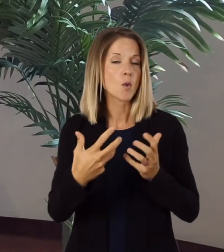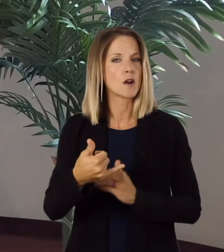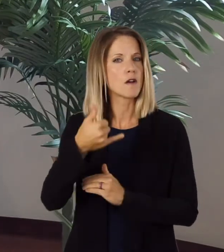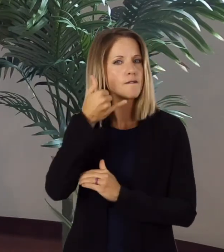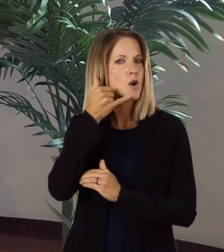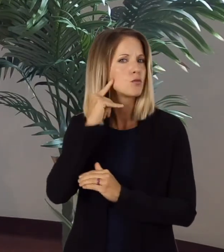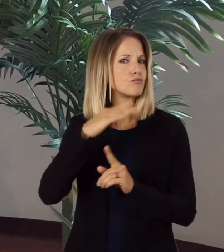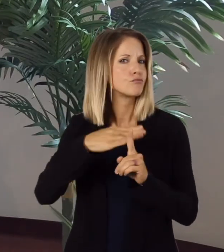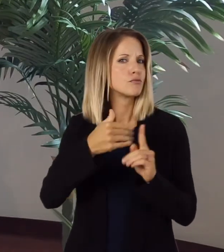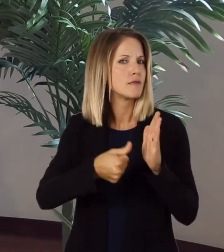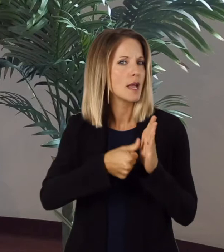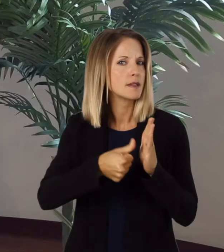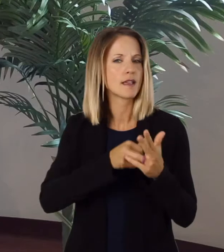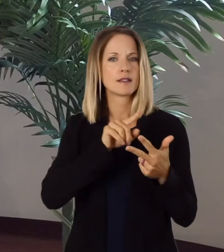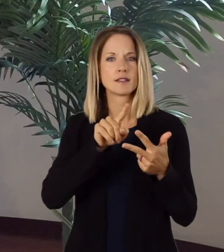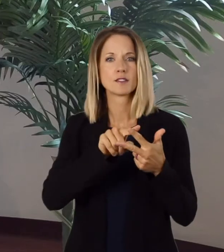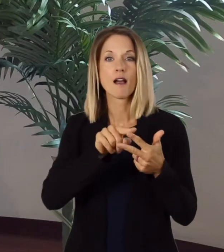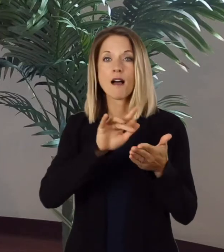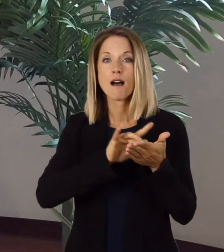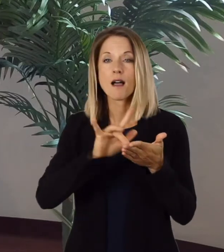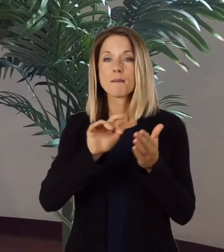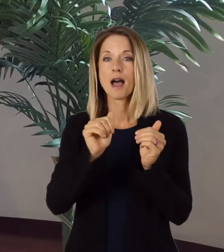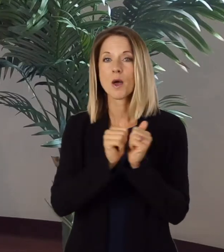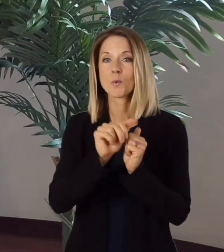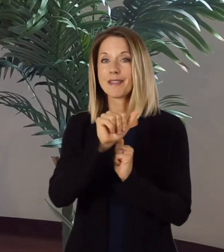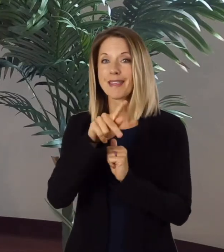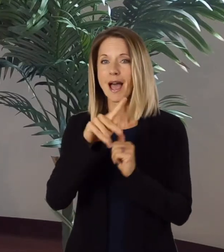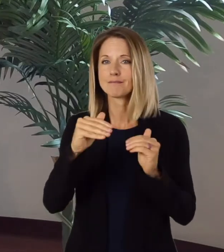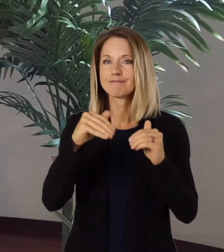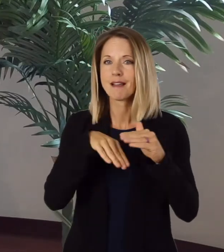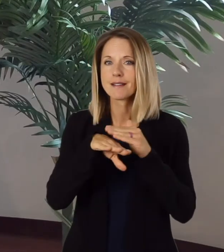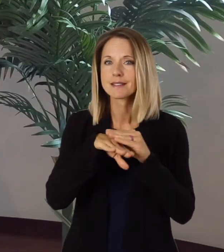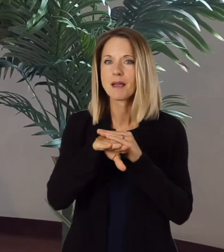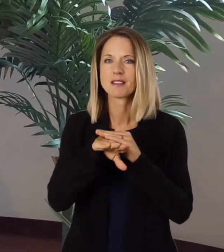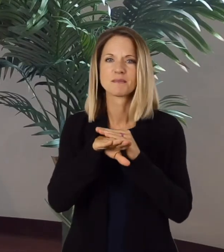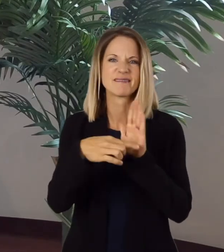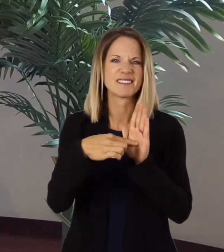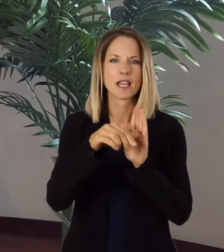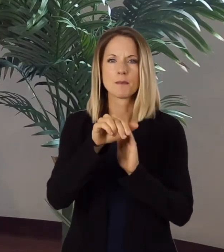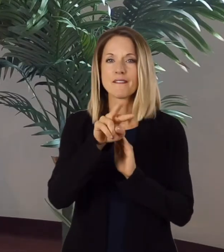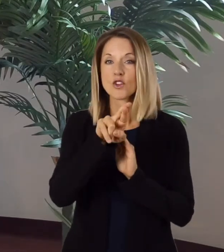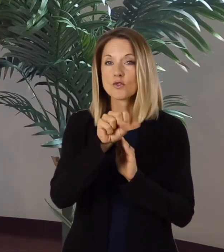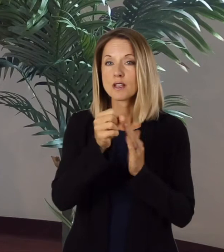iPad with accessibility apps such as video relay services, or even a TTY.